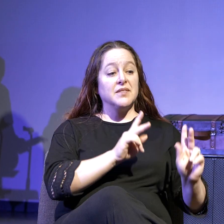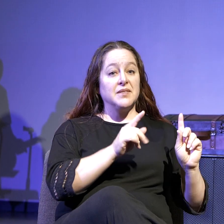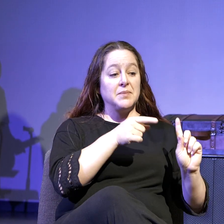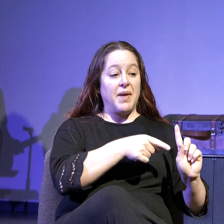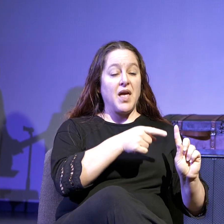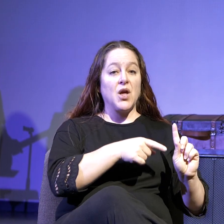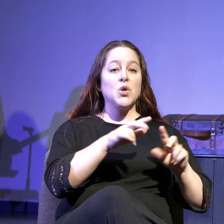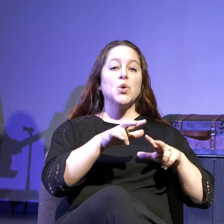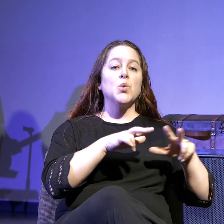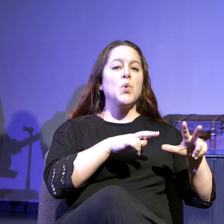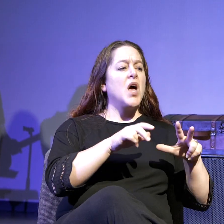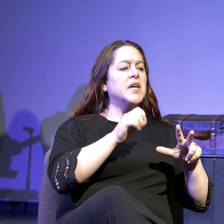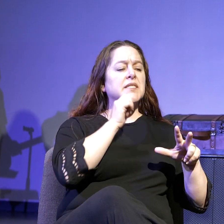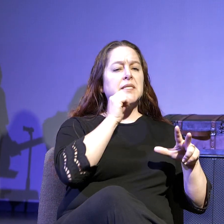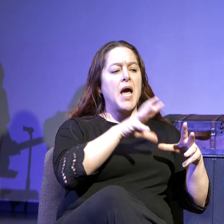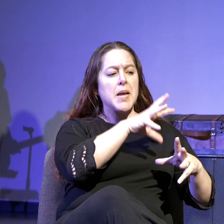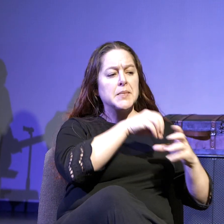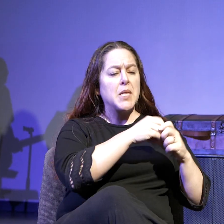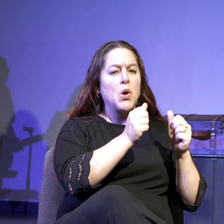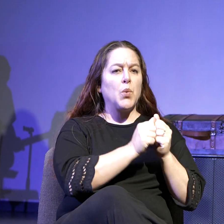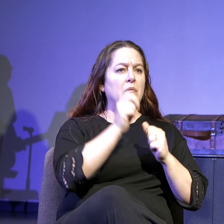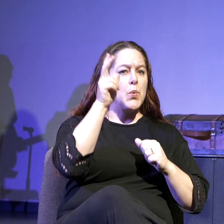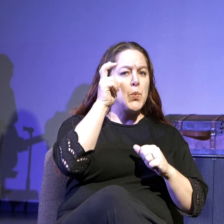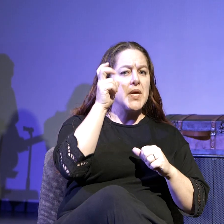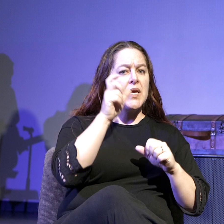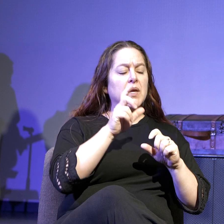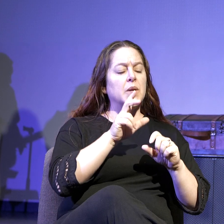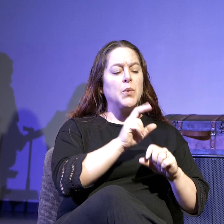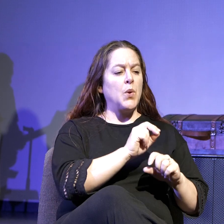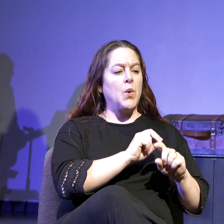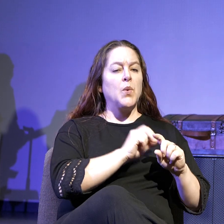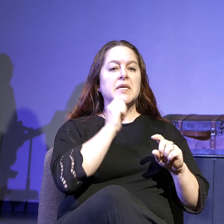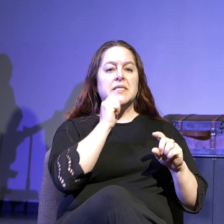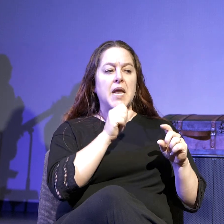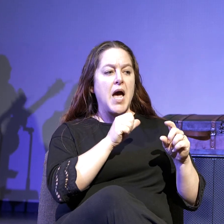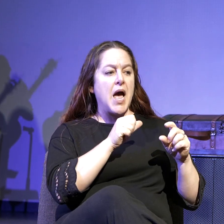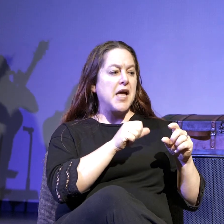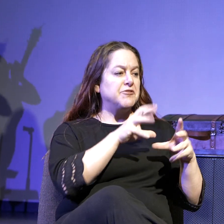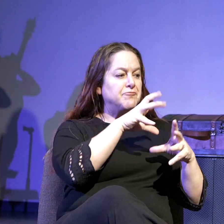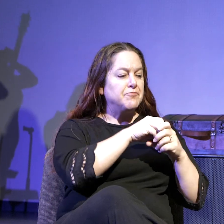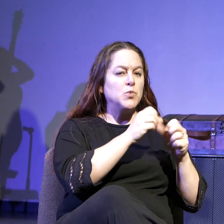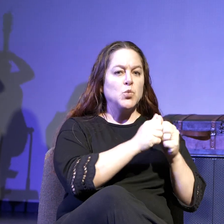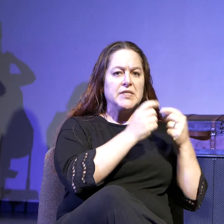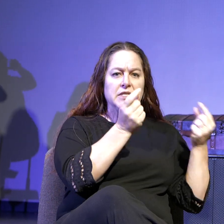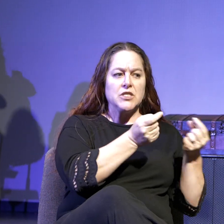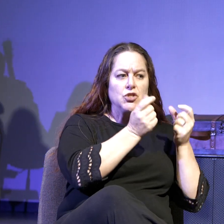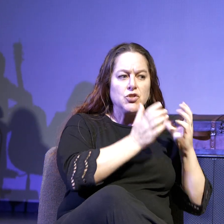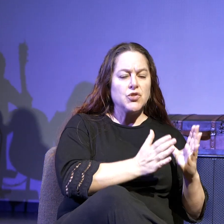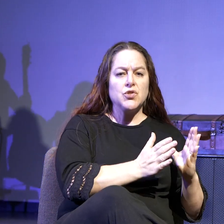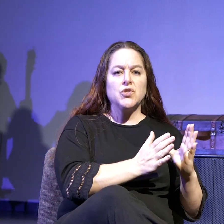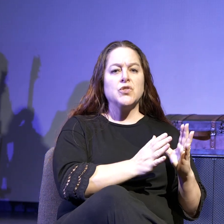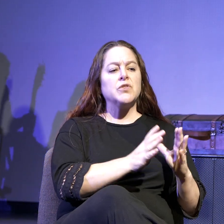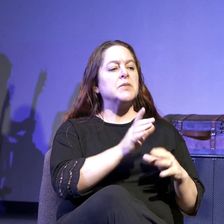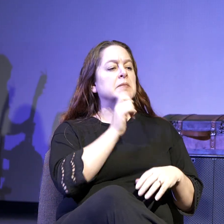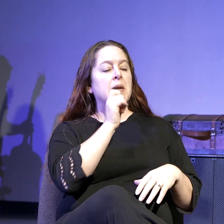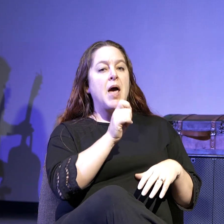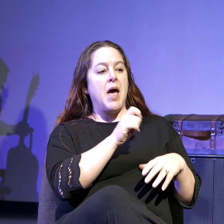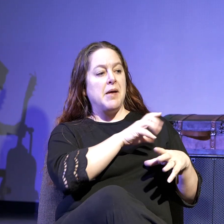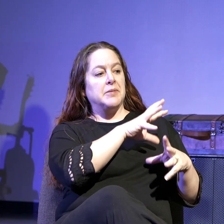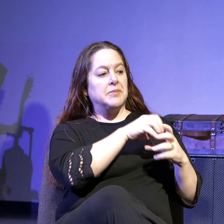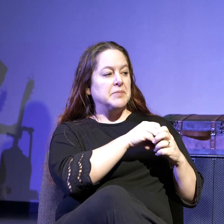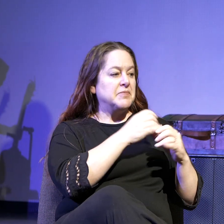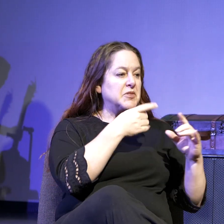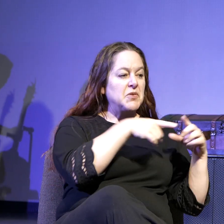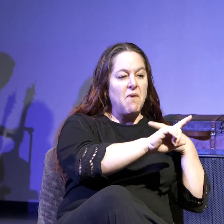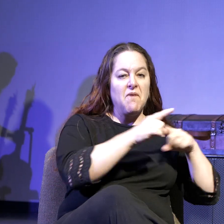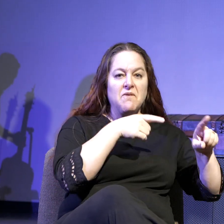who walks not in the counsel of the wicked, nor stands in the way of sinners, nor sits in the seat